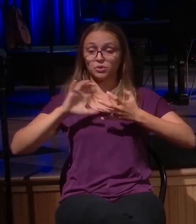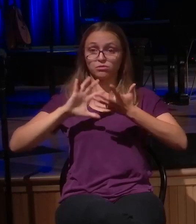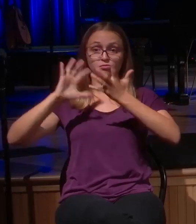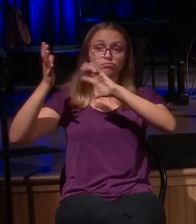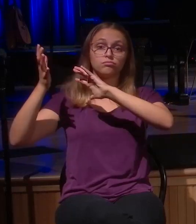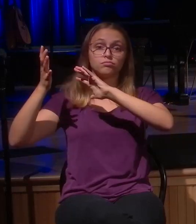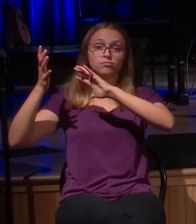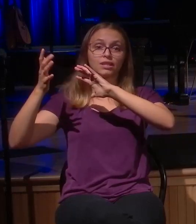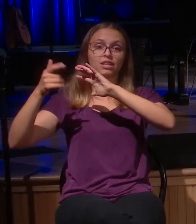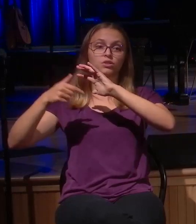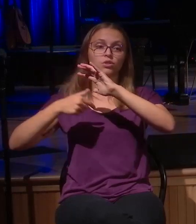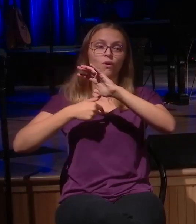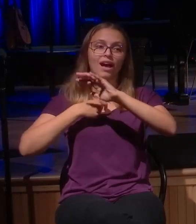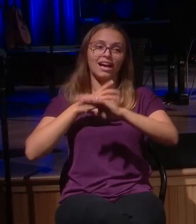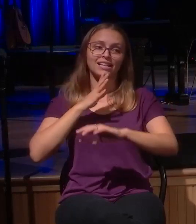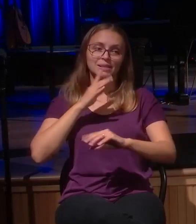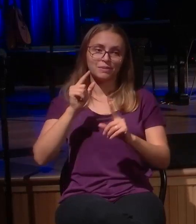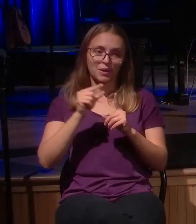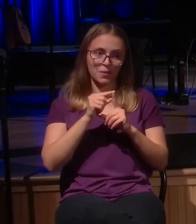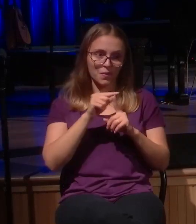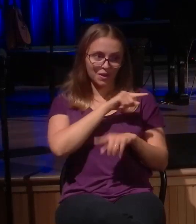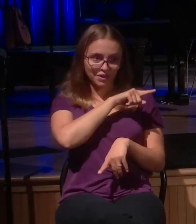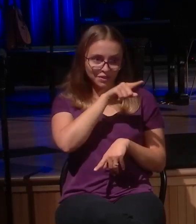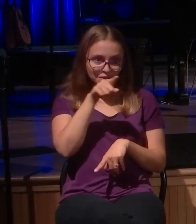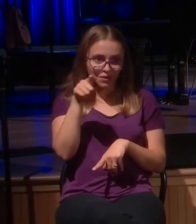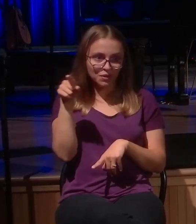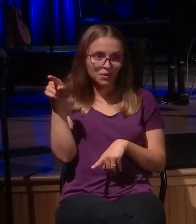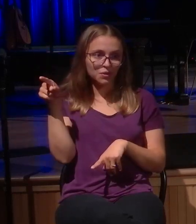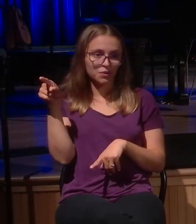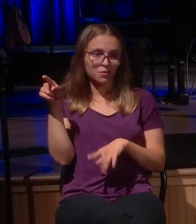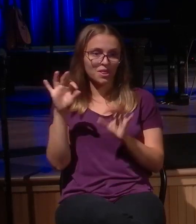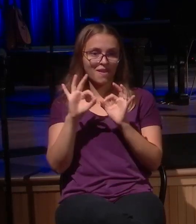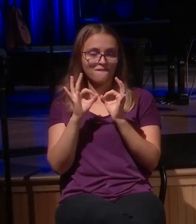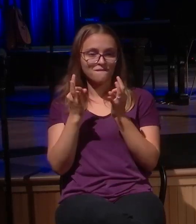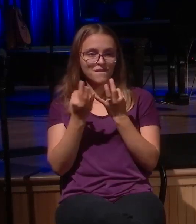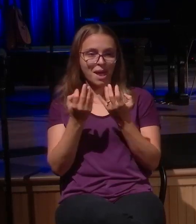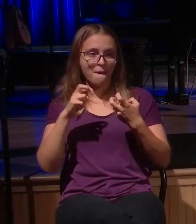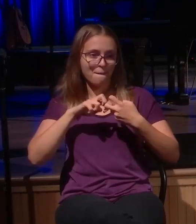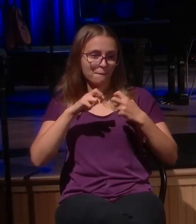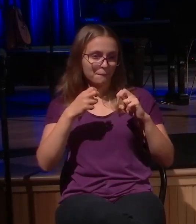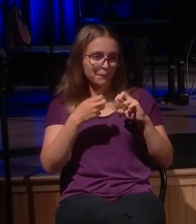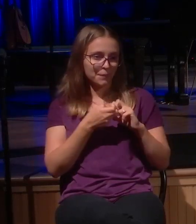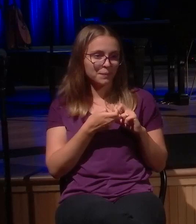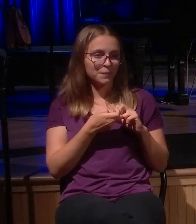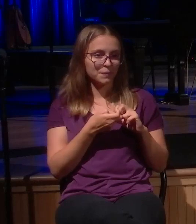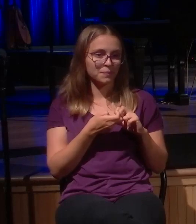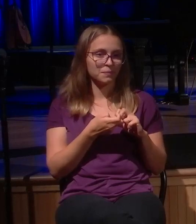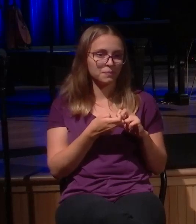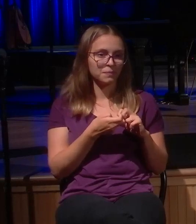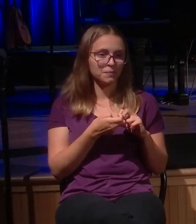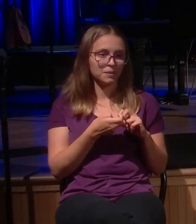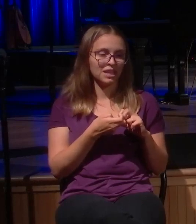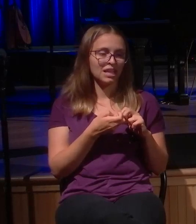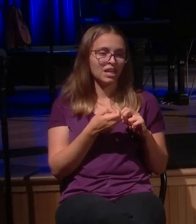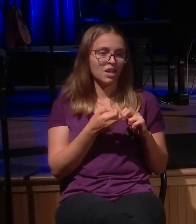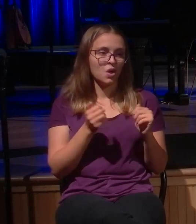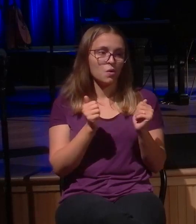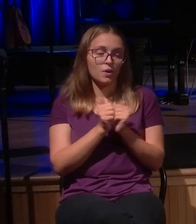to you, perhaps, who have family tensions. And it's not only caused tension within the home with your own parents, but also a tension